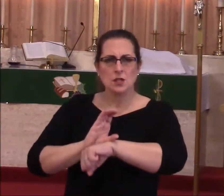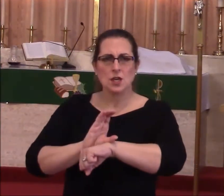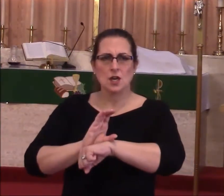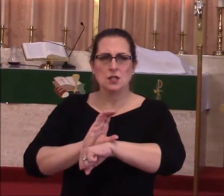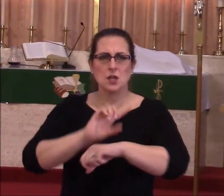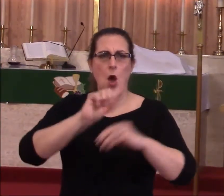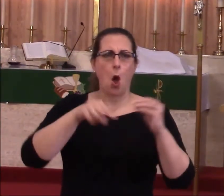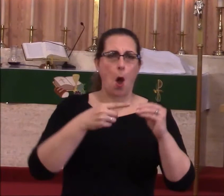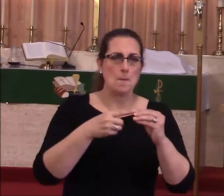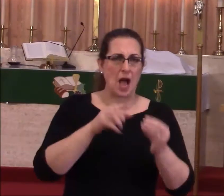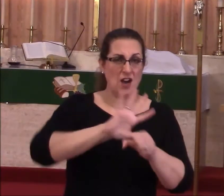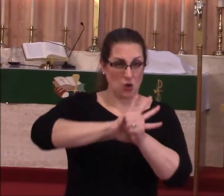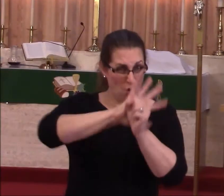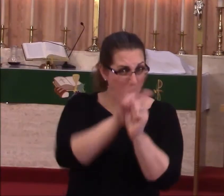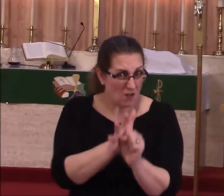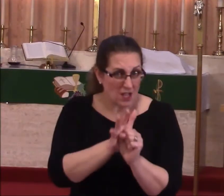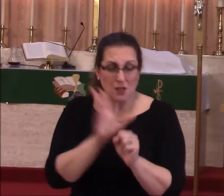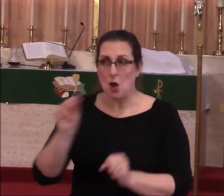protesters' fault.